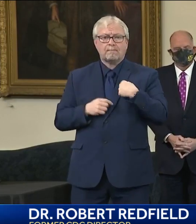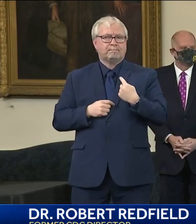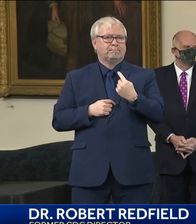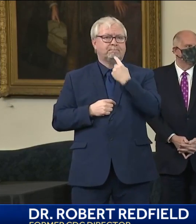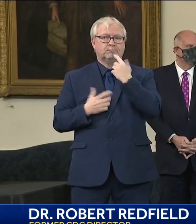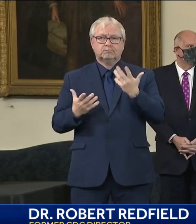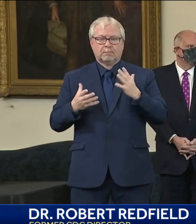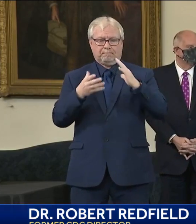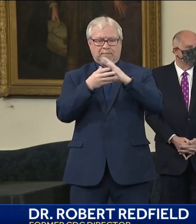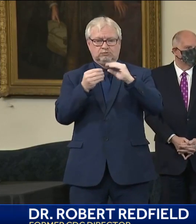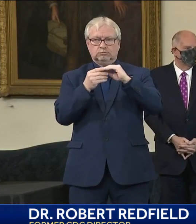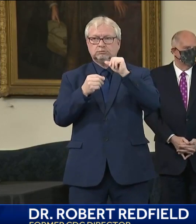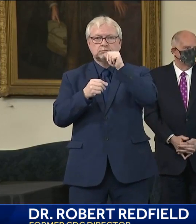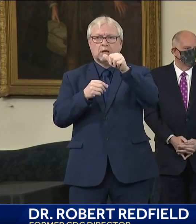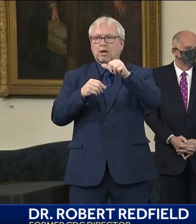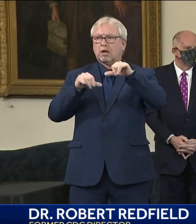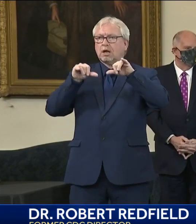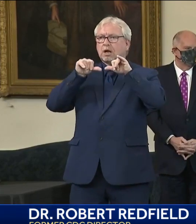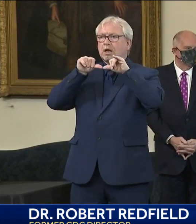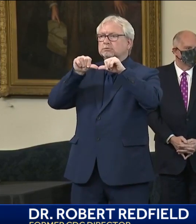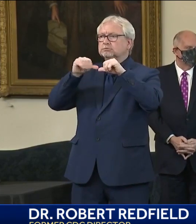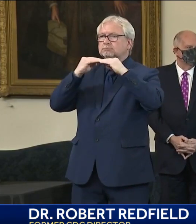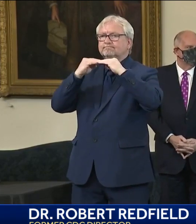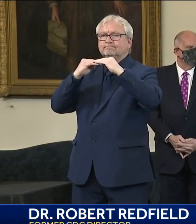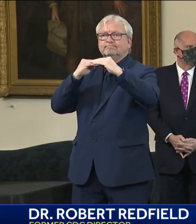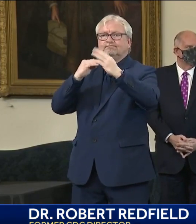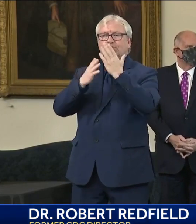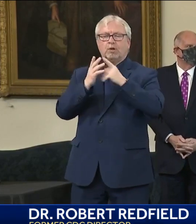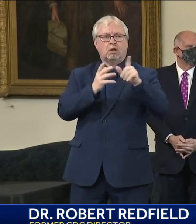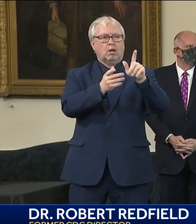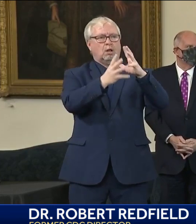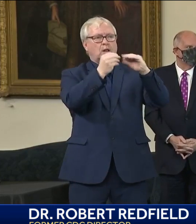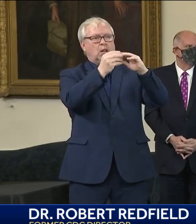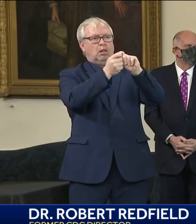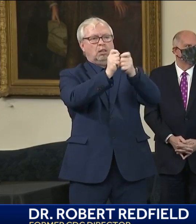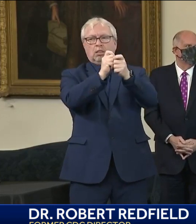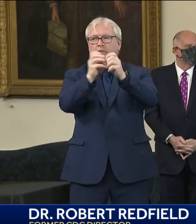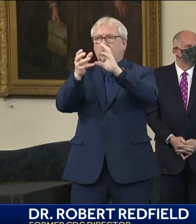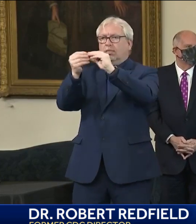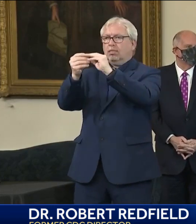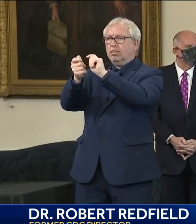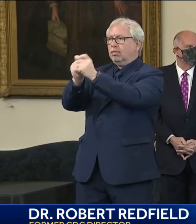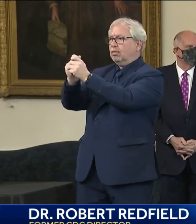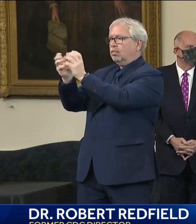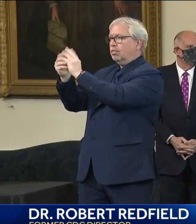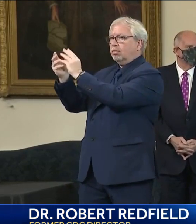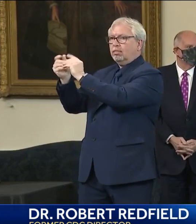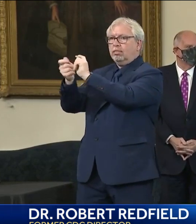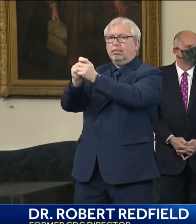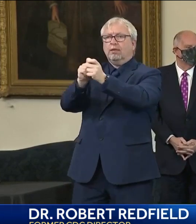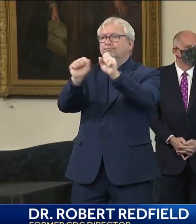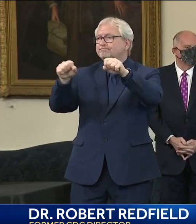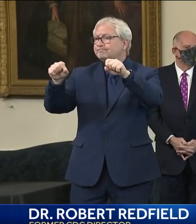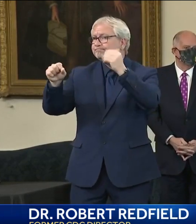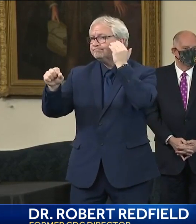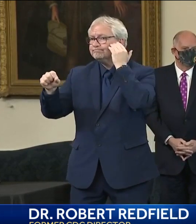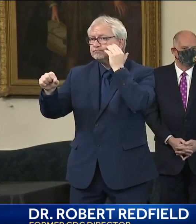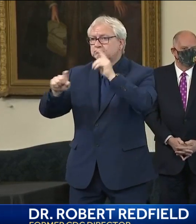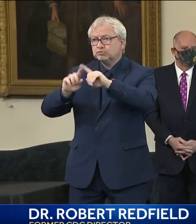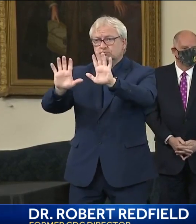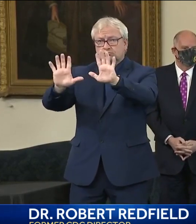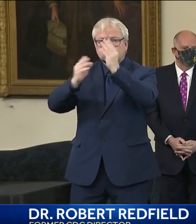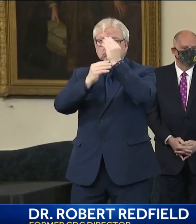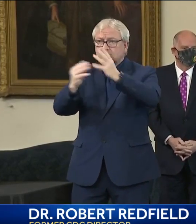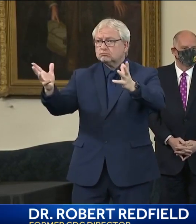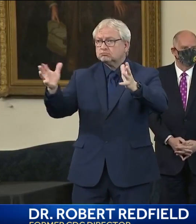And clearly, it's really important in public health, and you all are so fortunate with